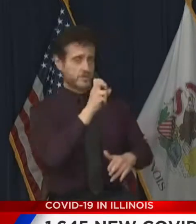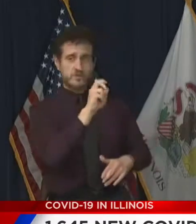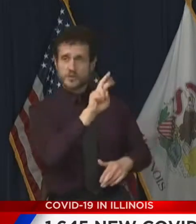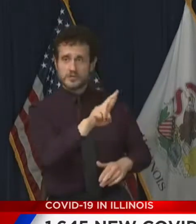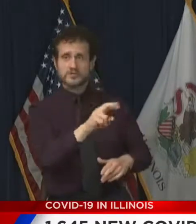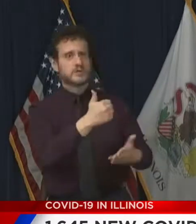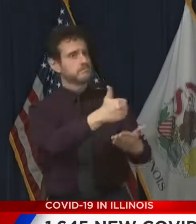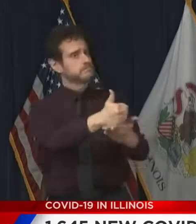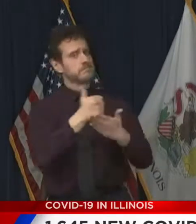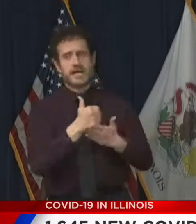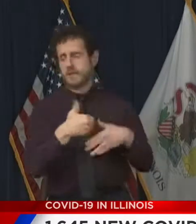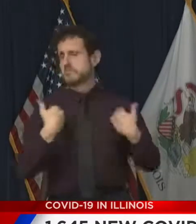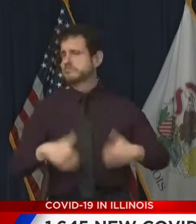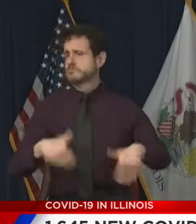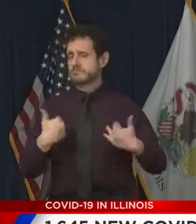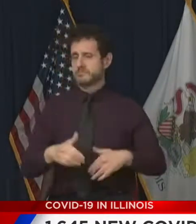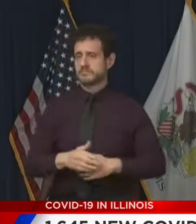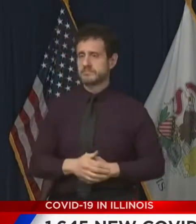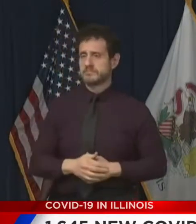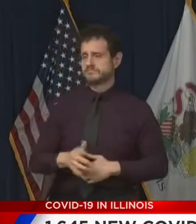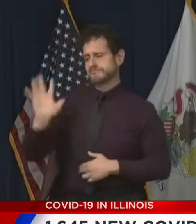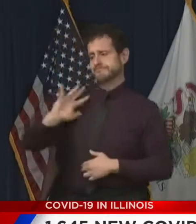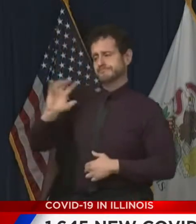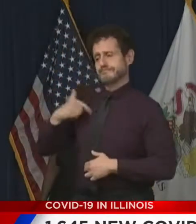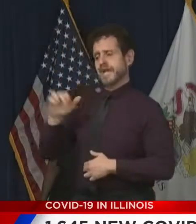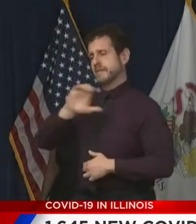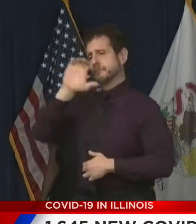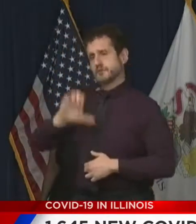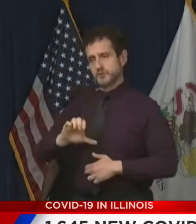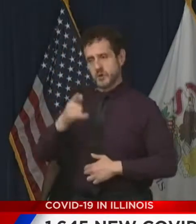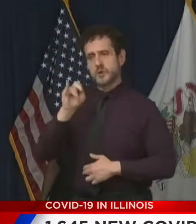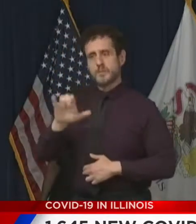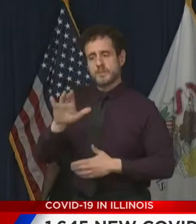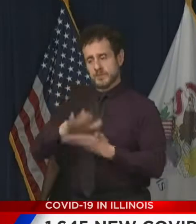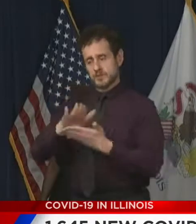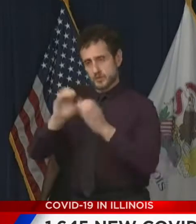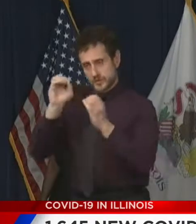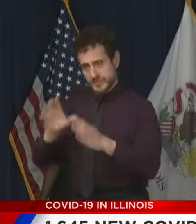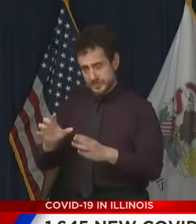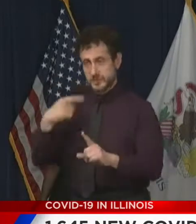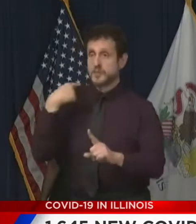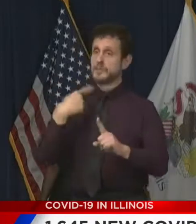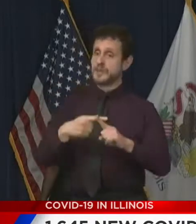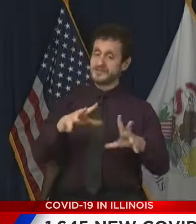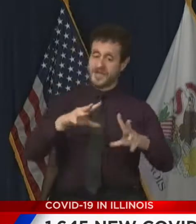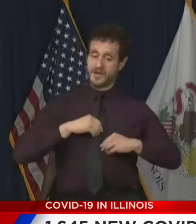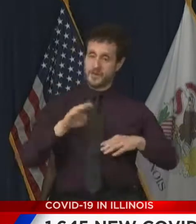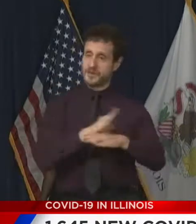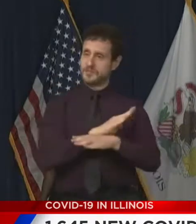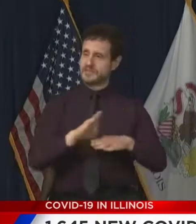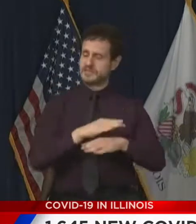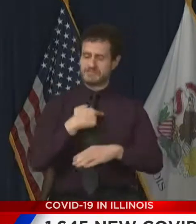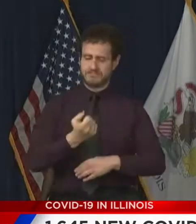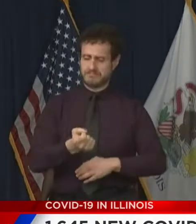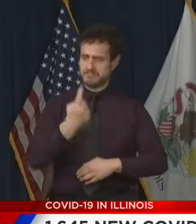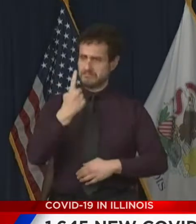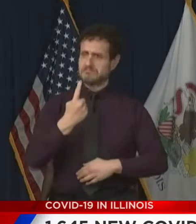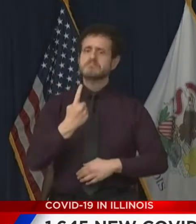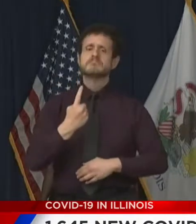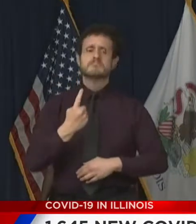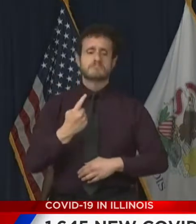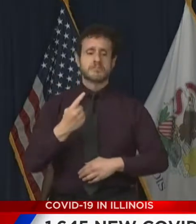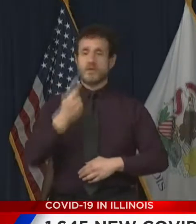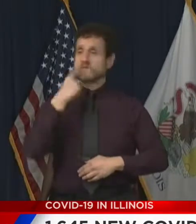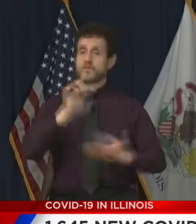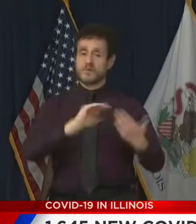As a Chicago public school teacher and a business owner, I understand the importance of employment within the